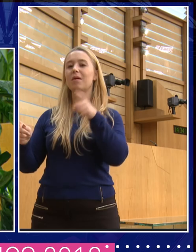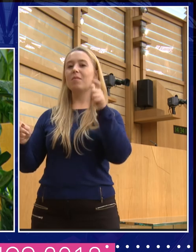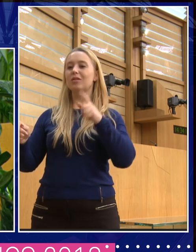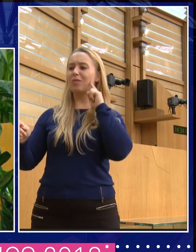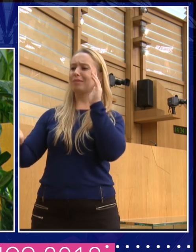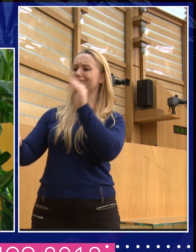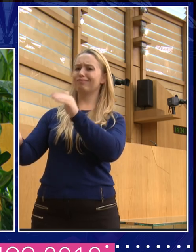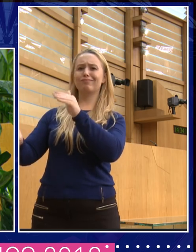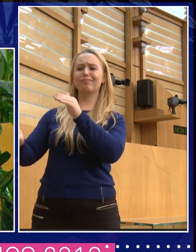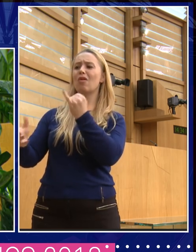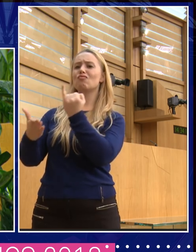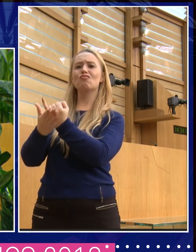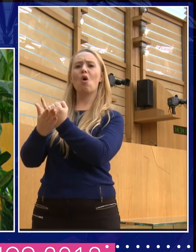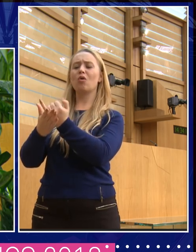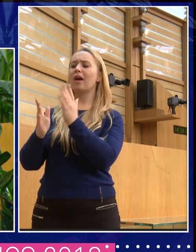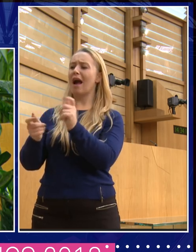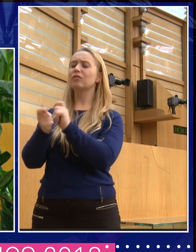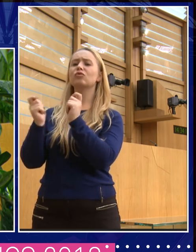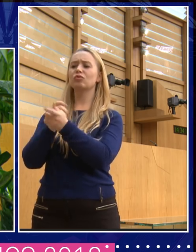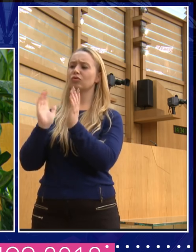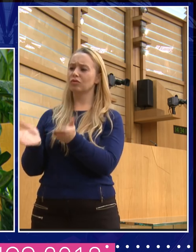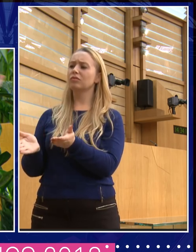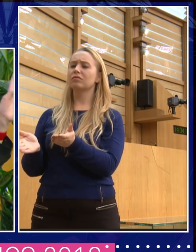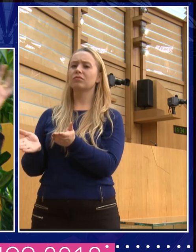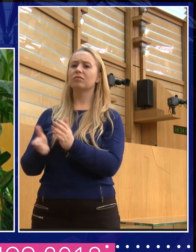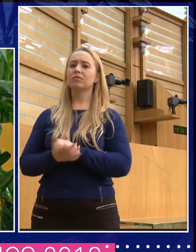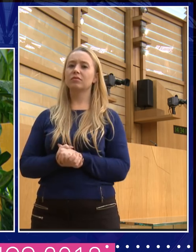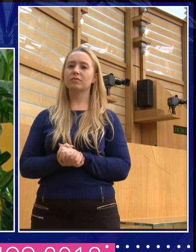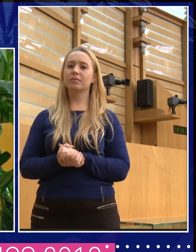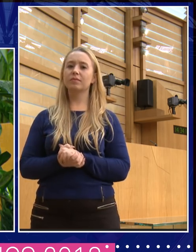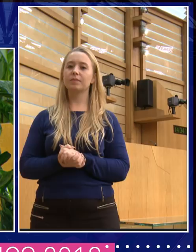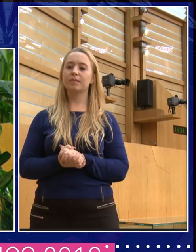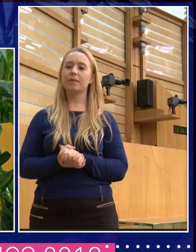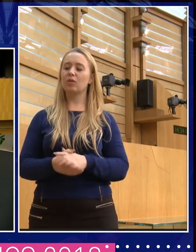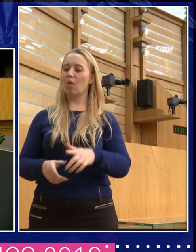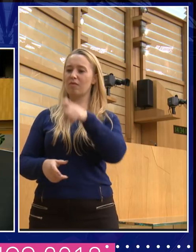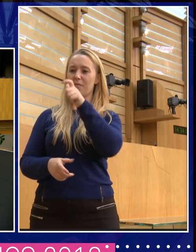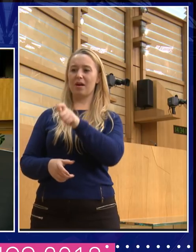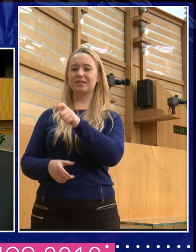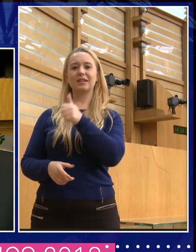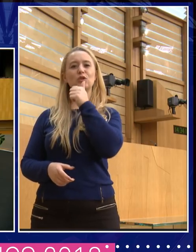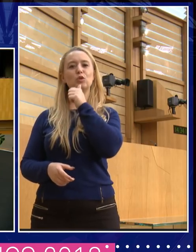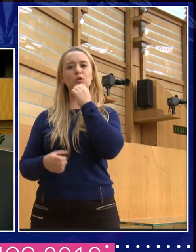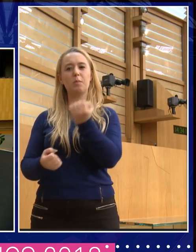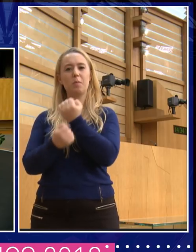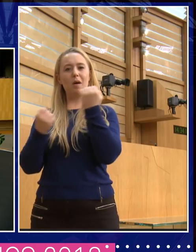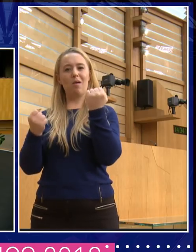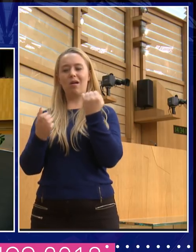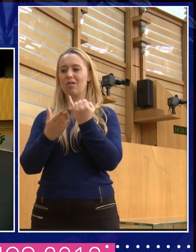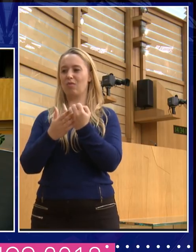fact that, you know, let's say, and this is an invented example, you know, the elderly don who thinks it's fine